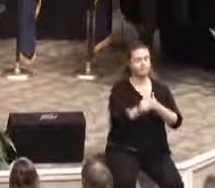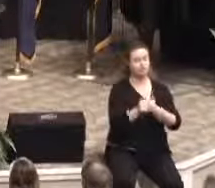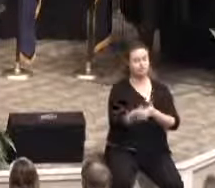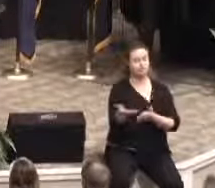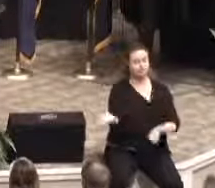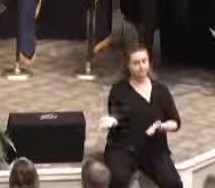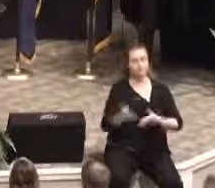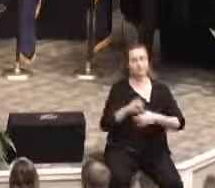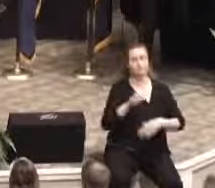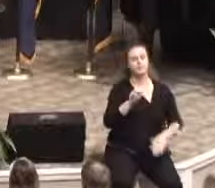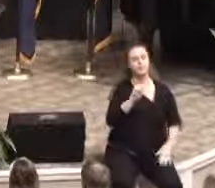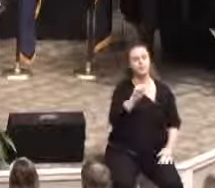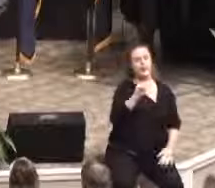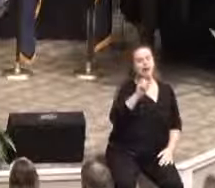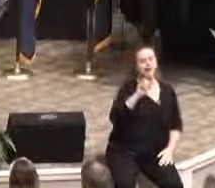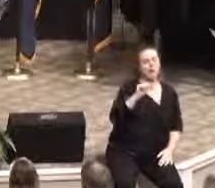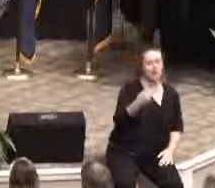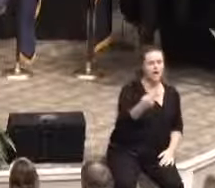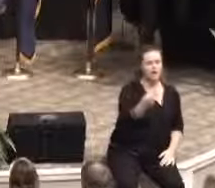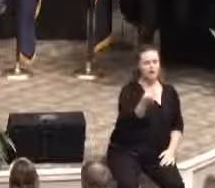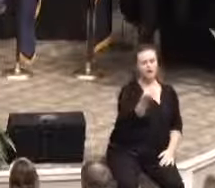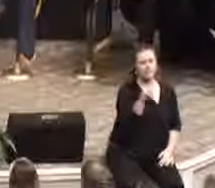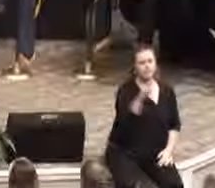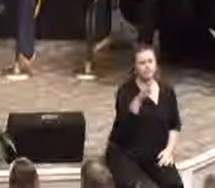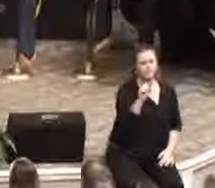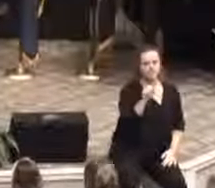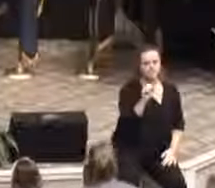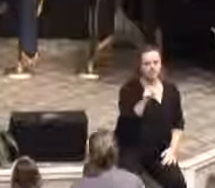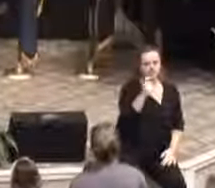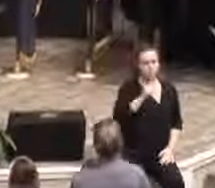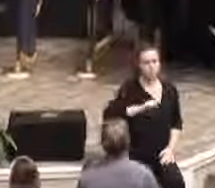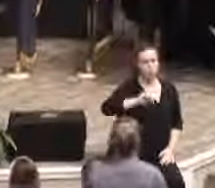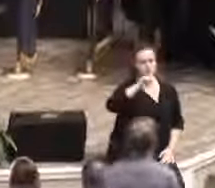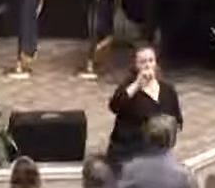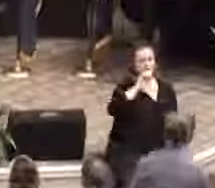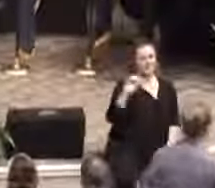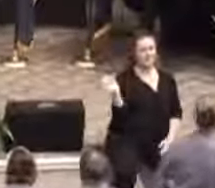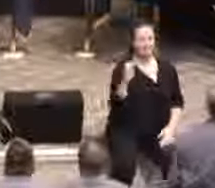Award recipient is Sarah Gibson from the Northeast Correctional Complex.